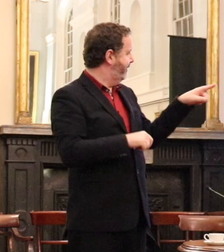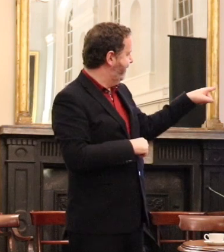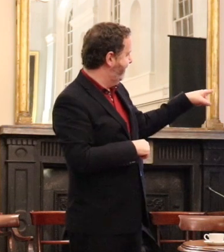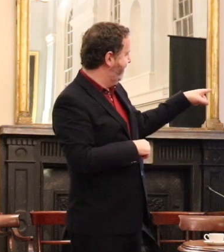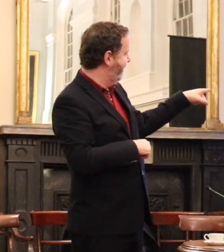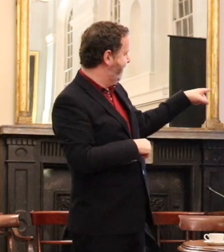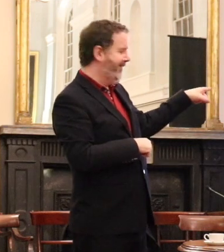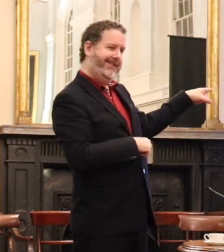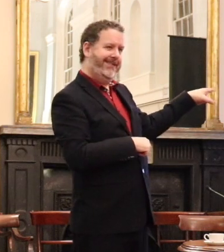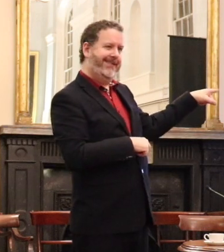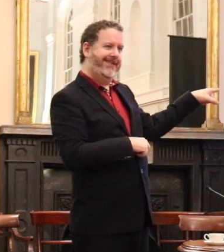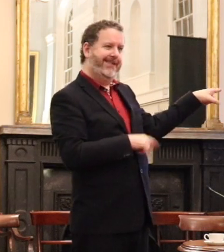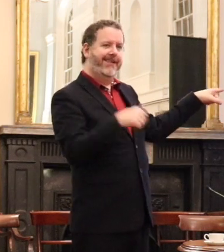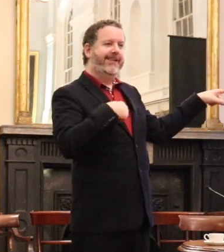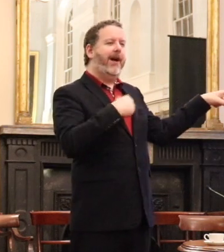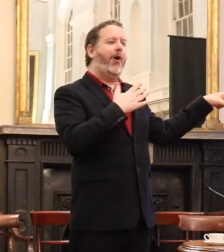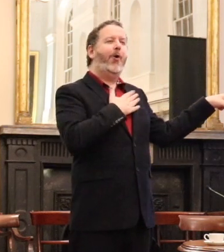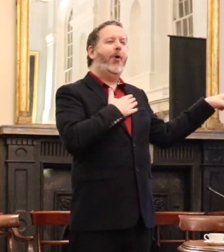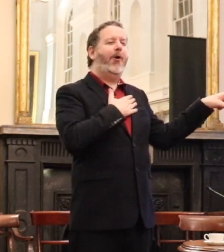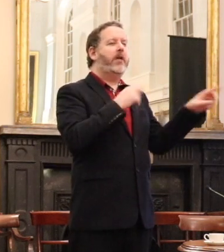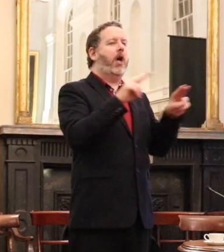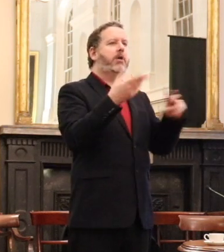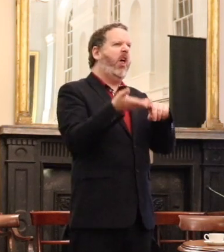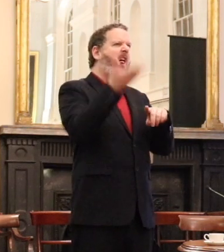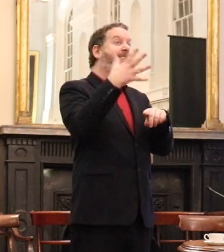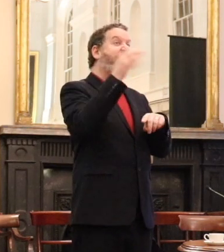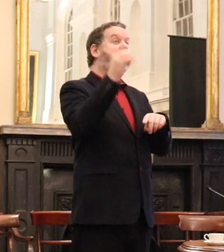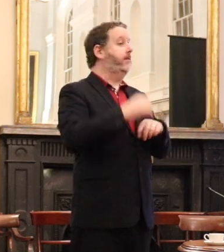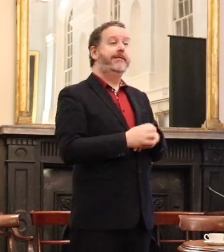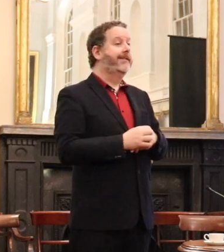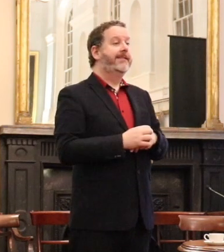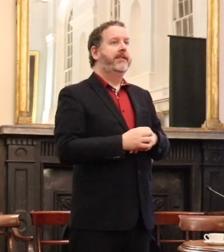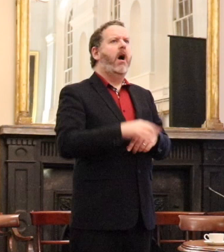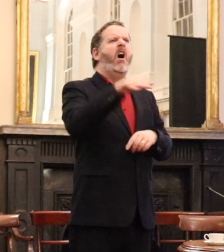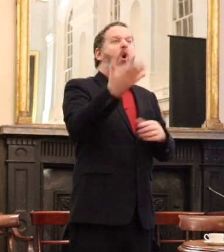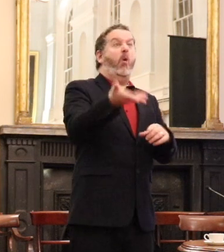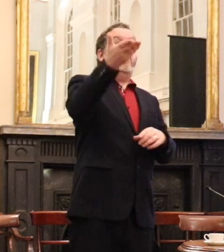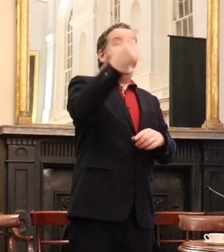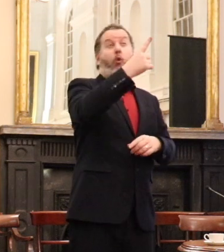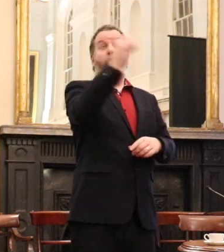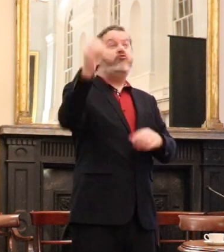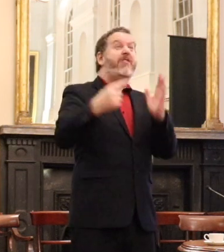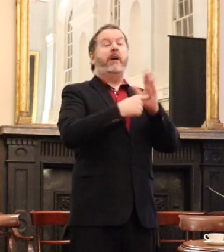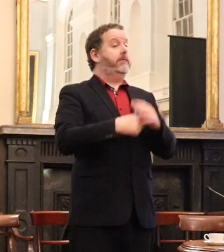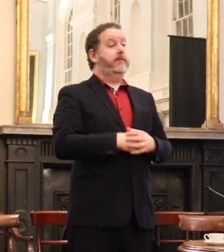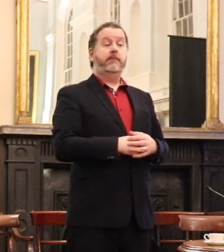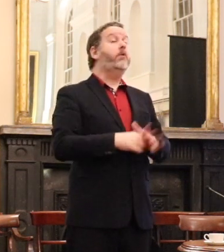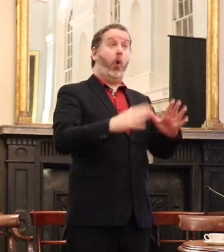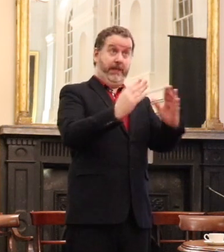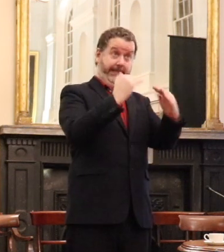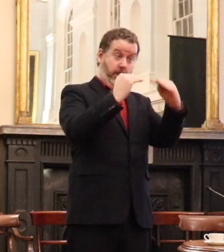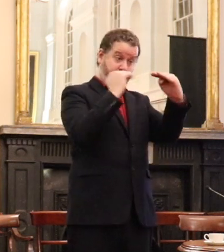And what I love about that is it's not £50,000 in your life, it's not to give us £100,000 in your we need